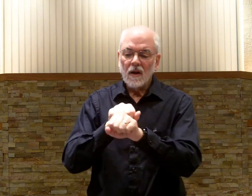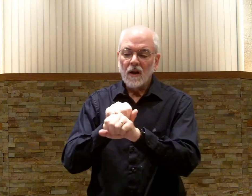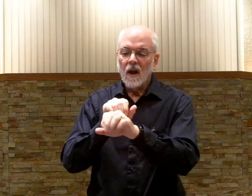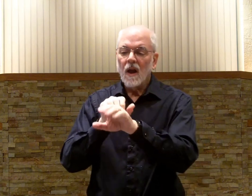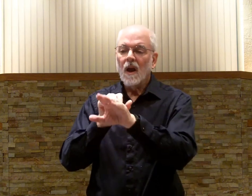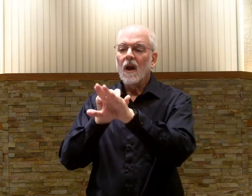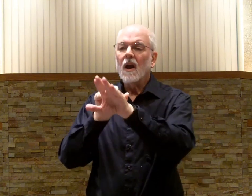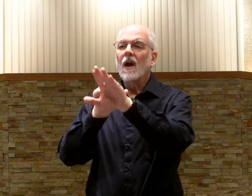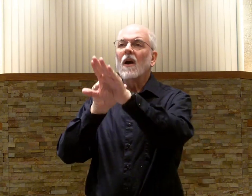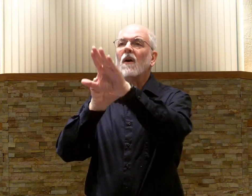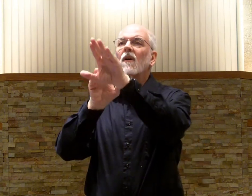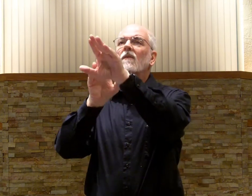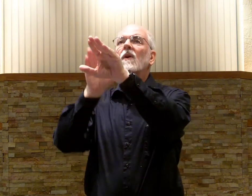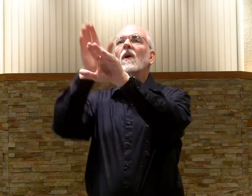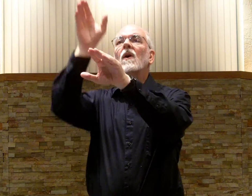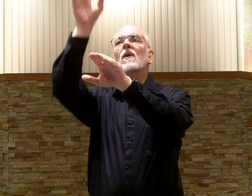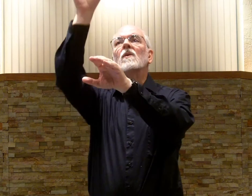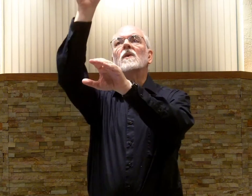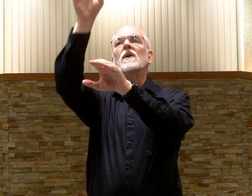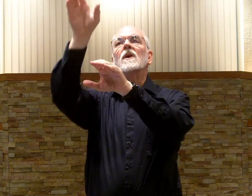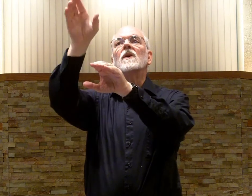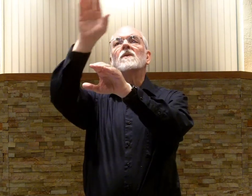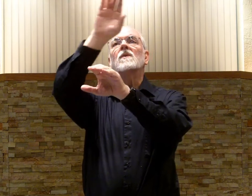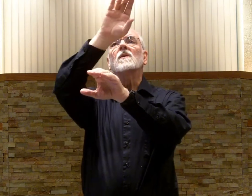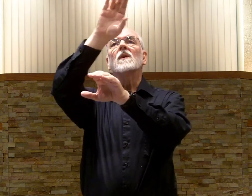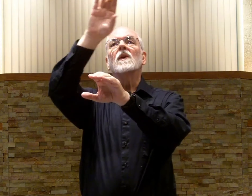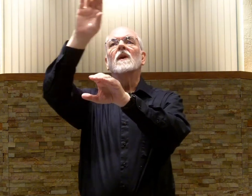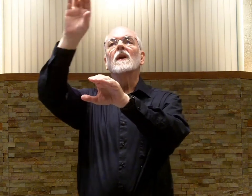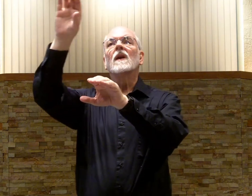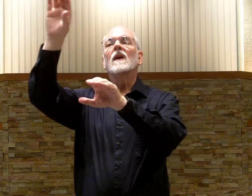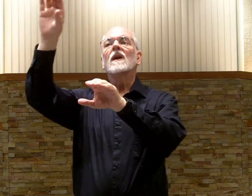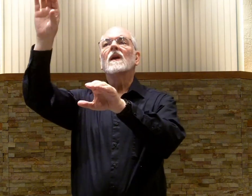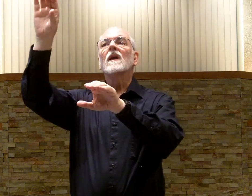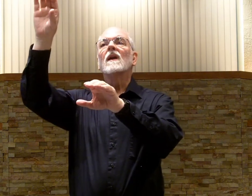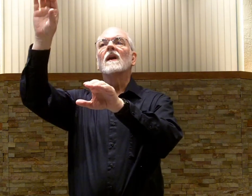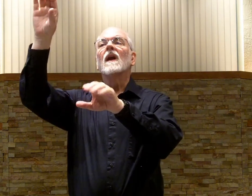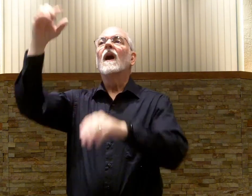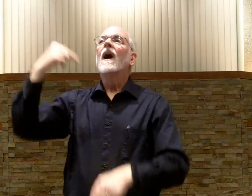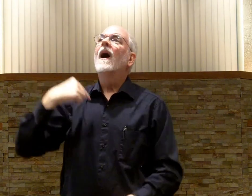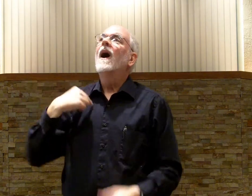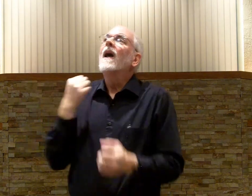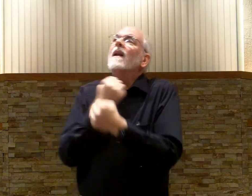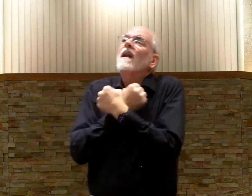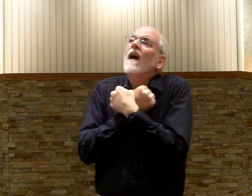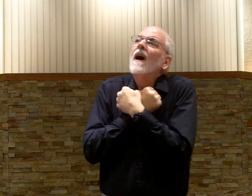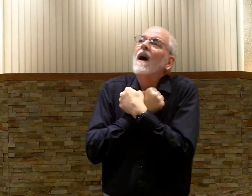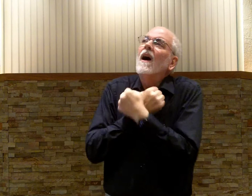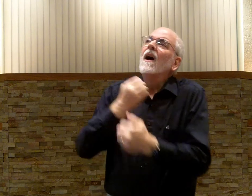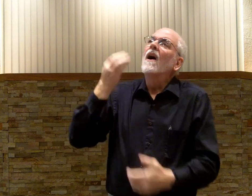Calvary's tree I love